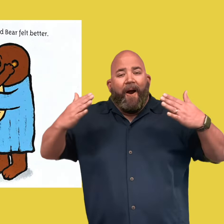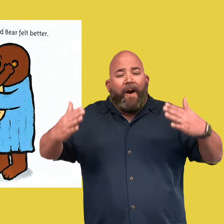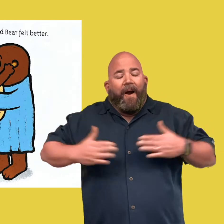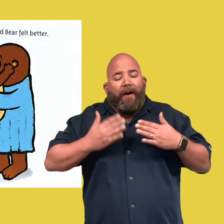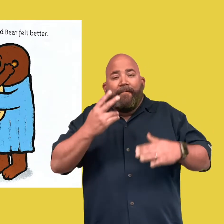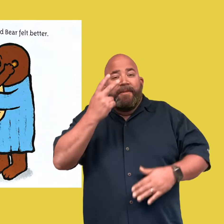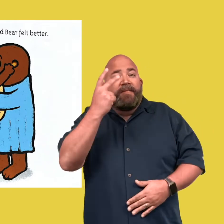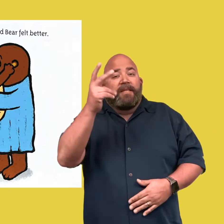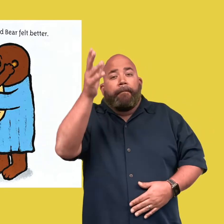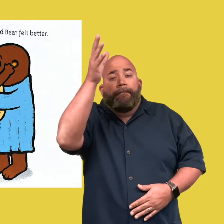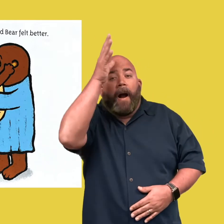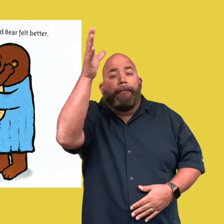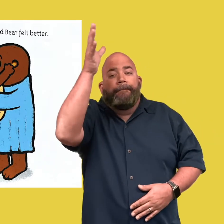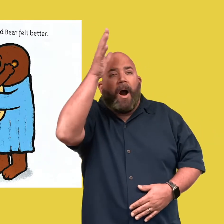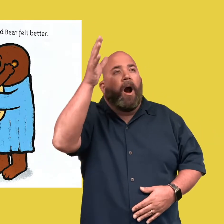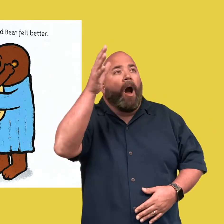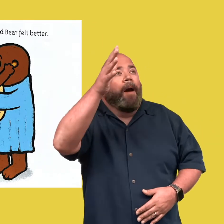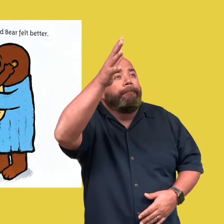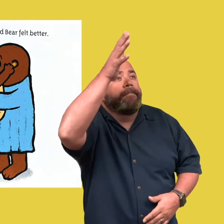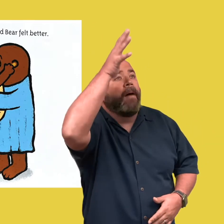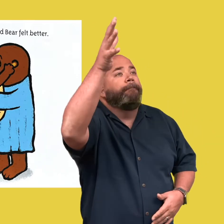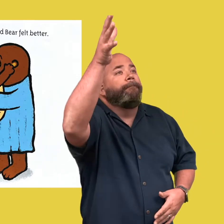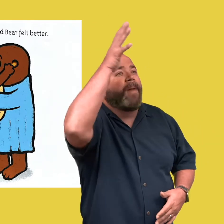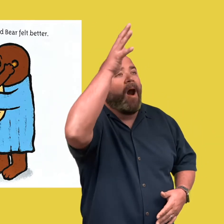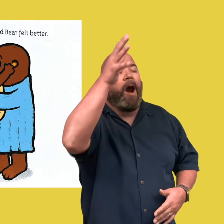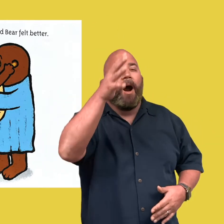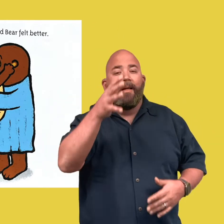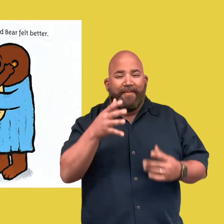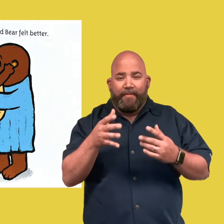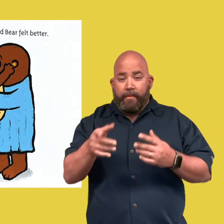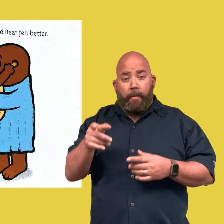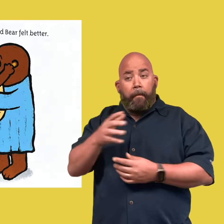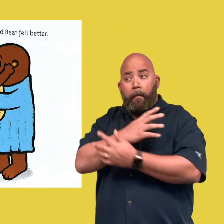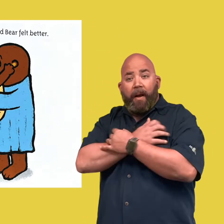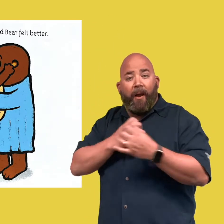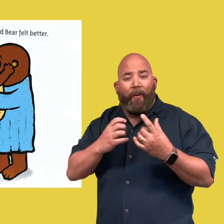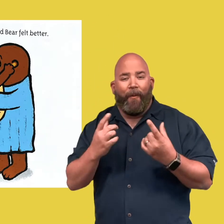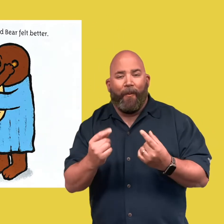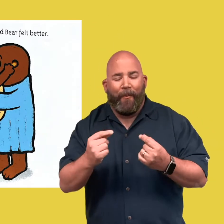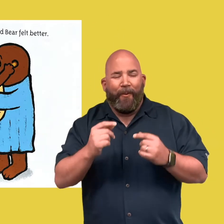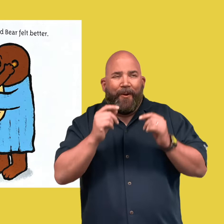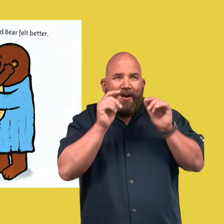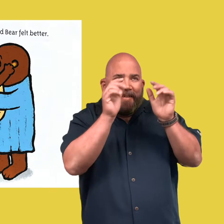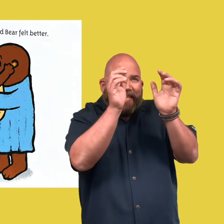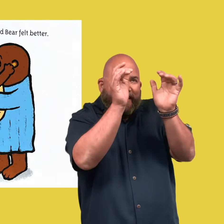Bear was glad to see Papa. He tickled Papa's ear to comfort him.